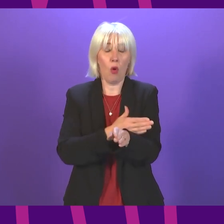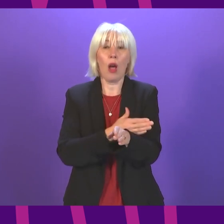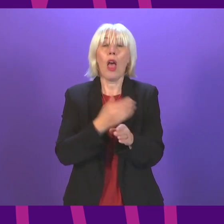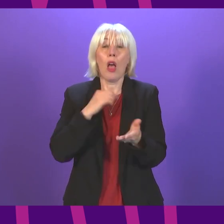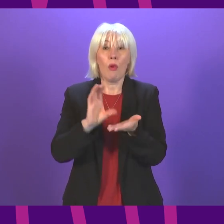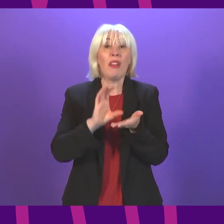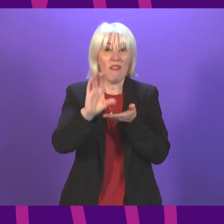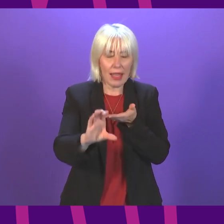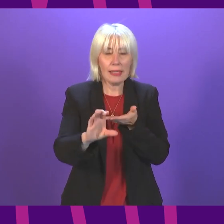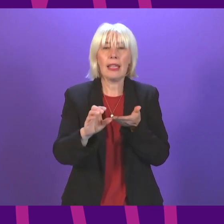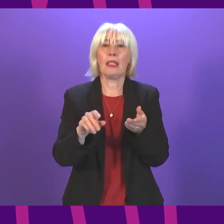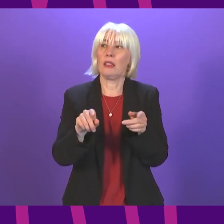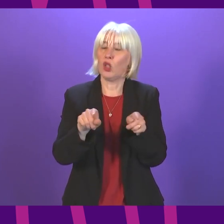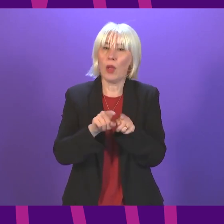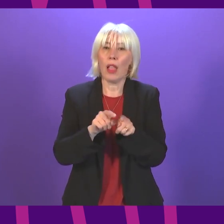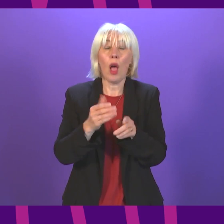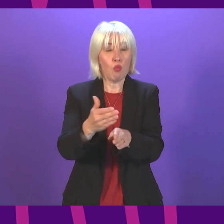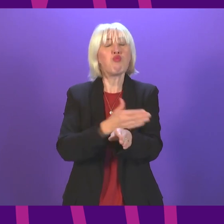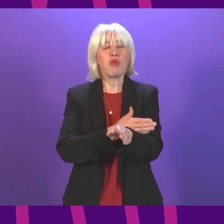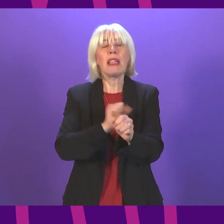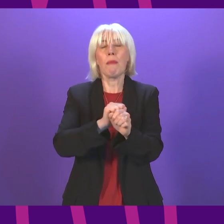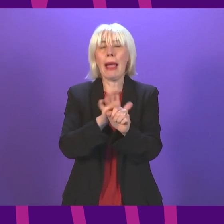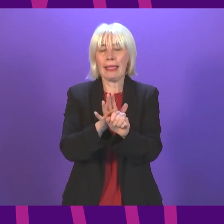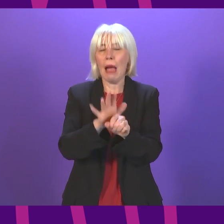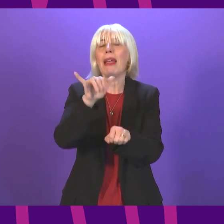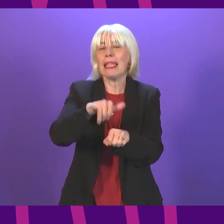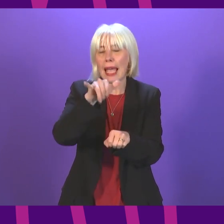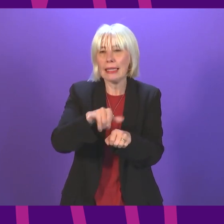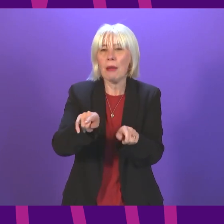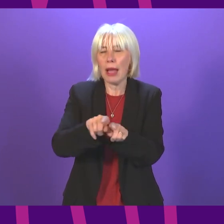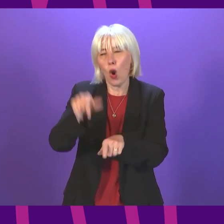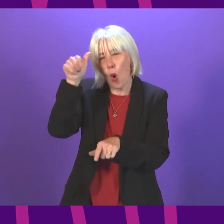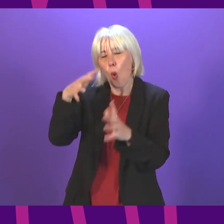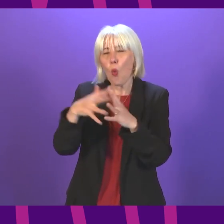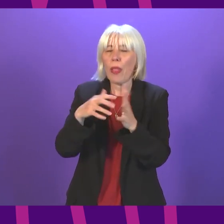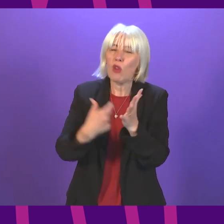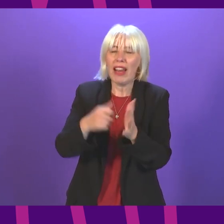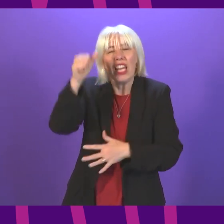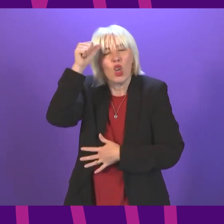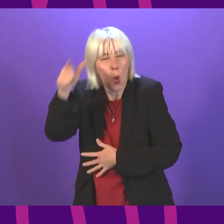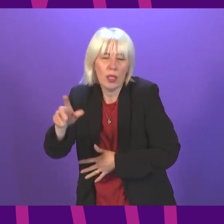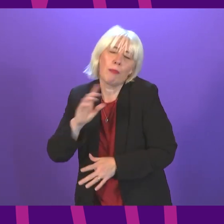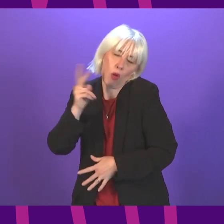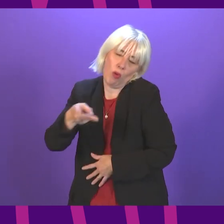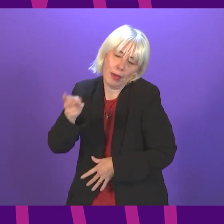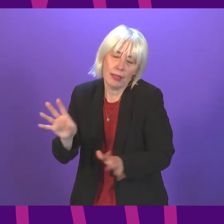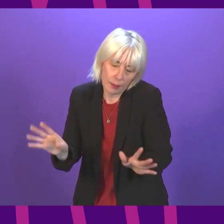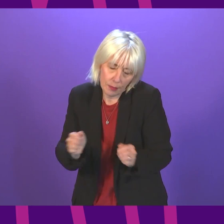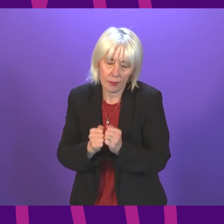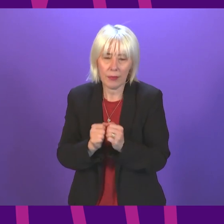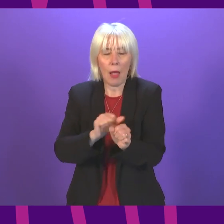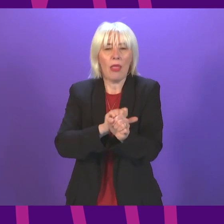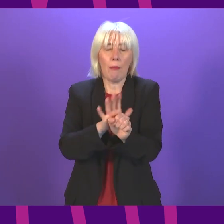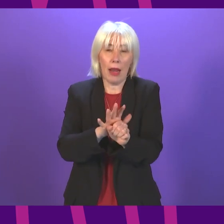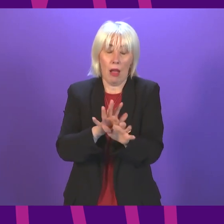invested in and funded. So we have taken action pre-pandemic, but equally, I would say to the member, I know he knows this, of course, but it's worth reiterating, the pandemic has been